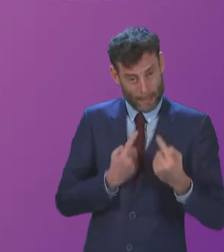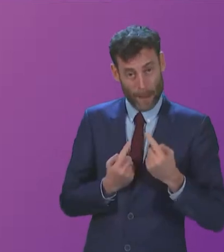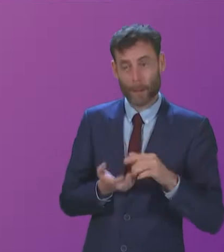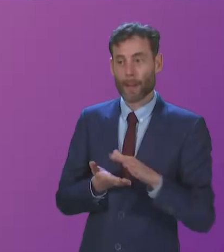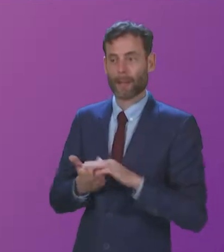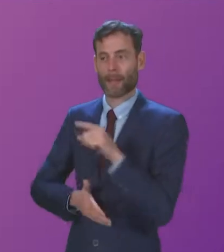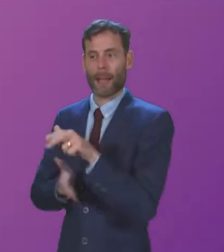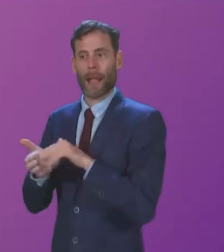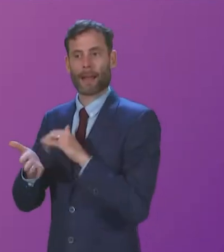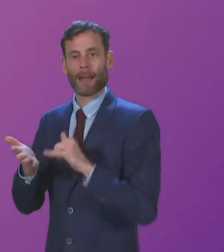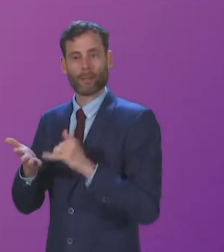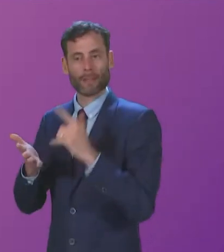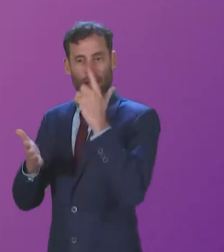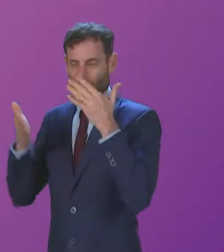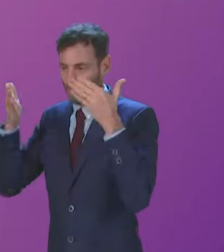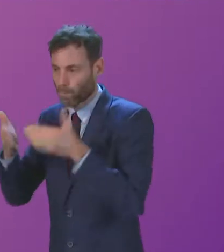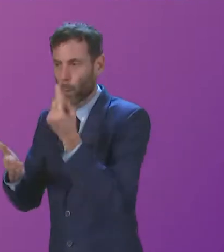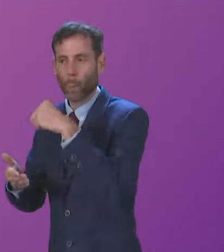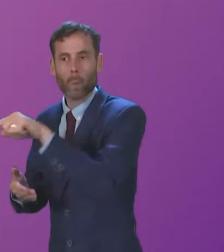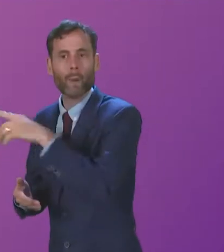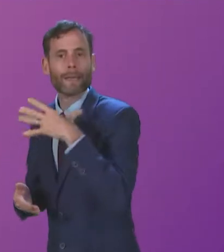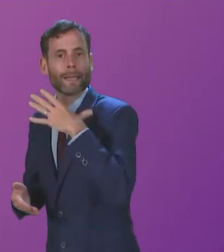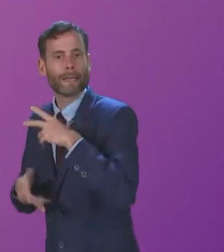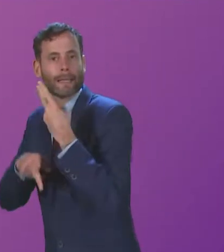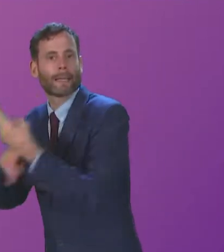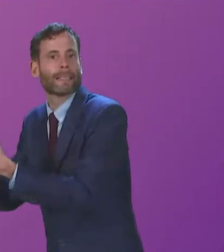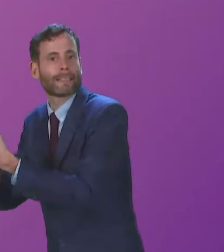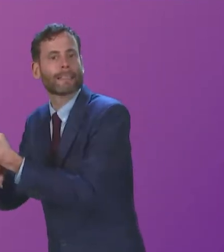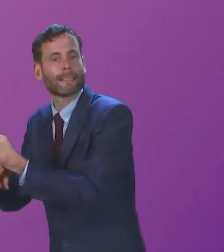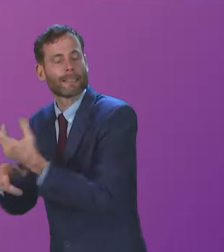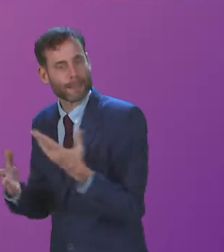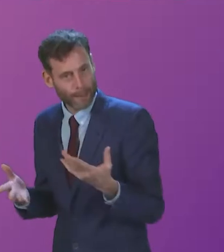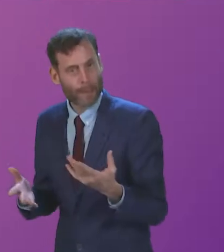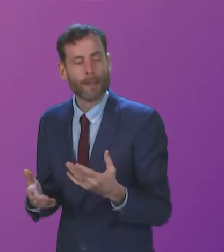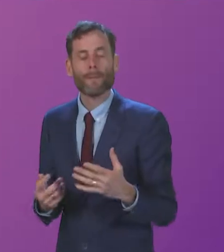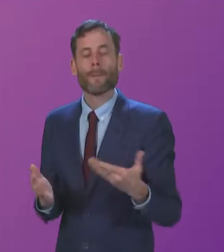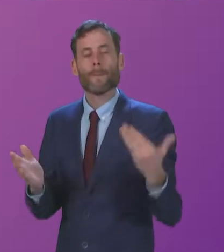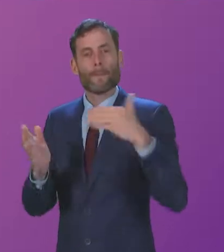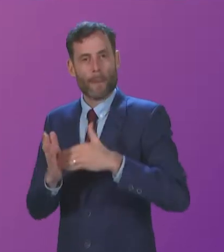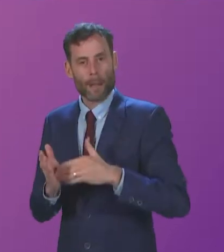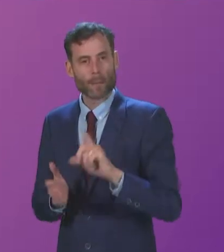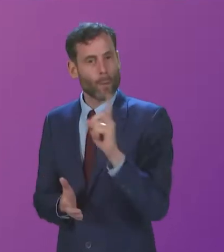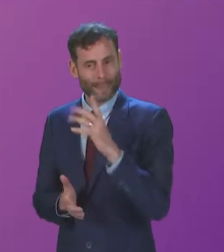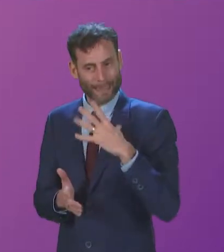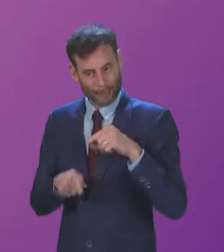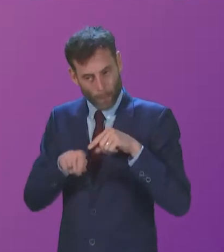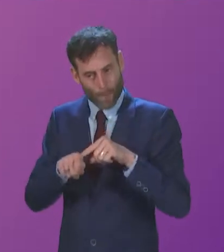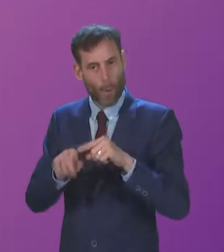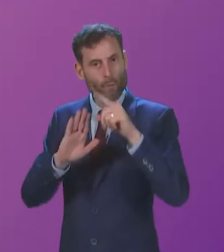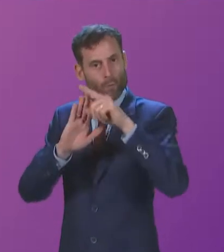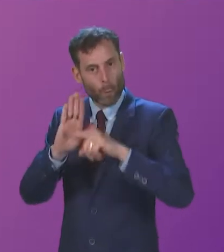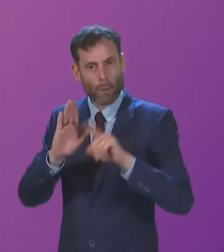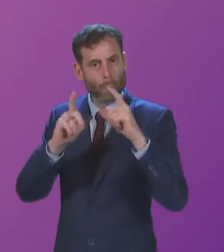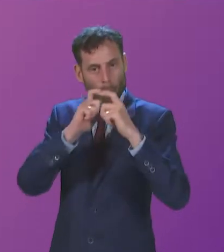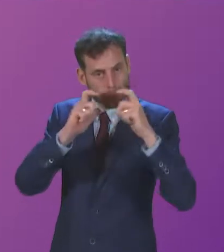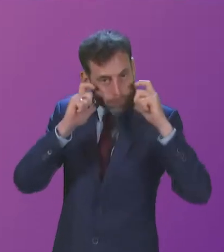that the vaccine offers. We should make sure that we rigorously follow those baseline mitigation measures, such as wearing